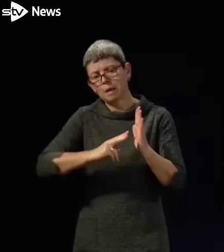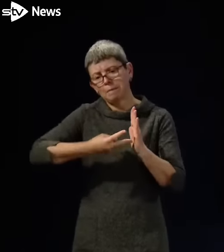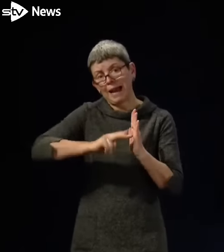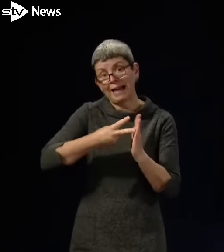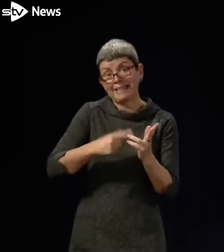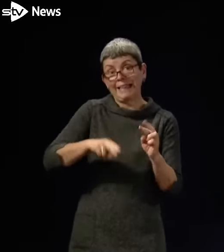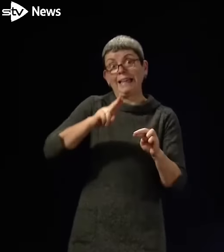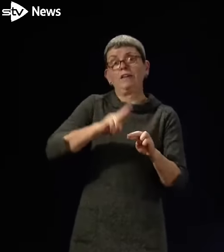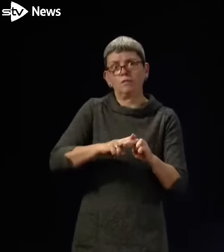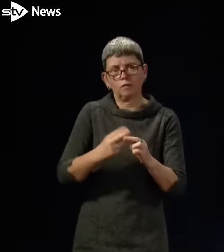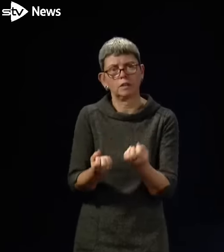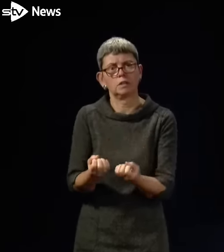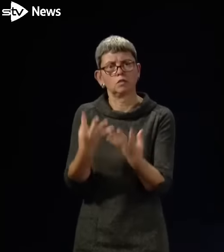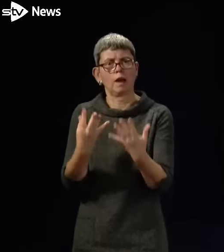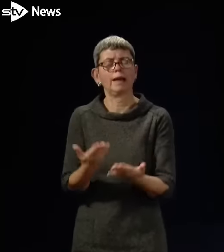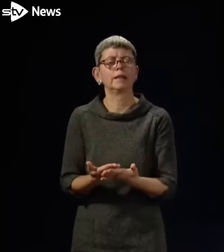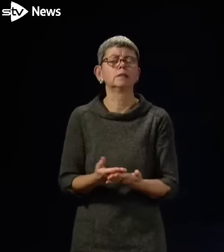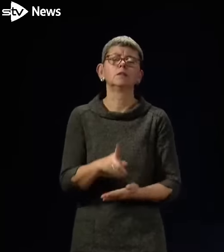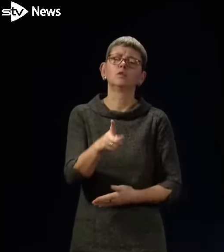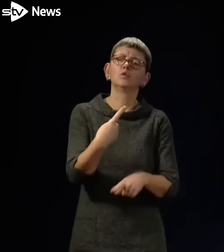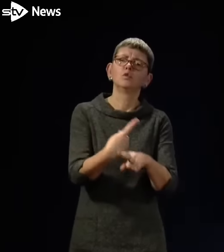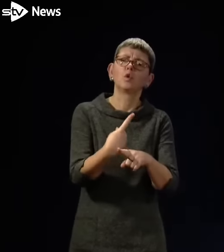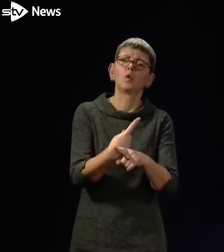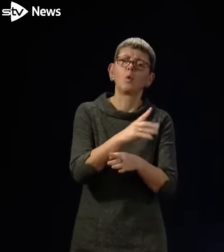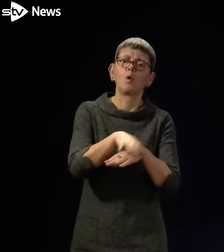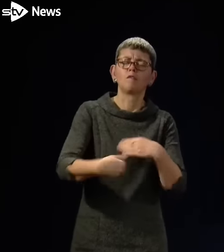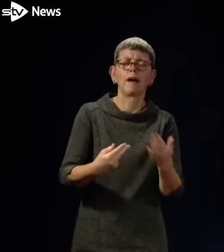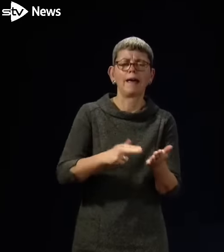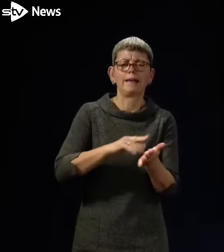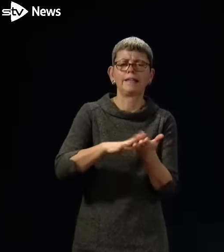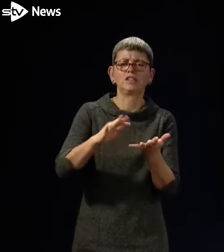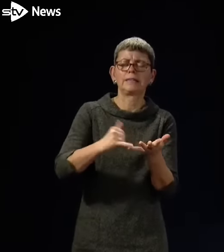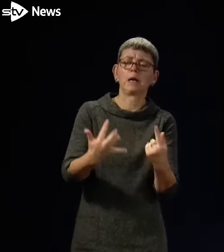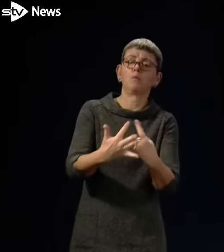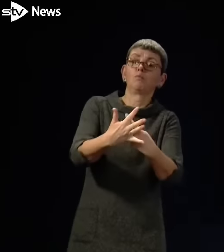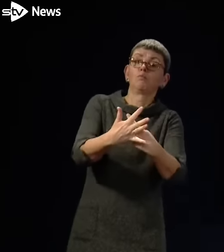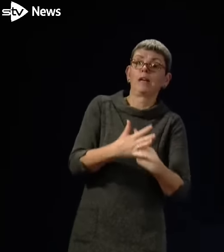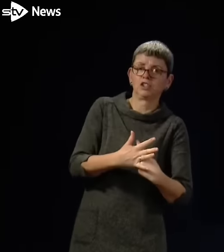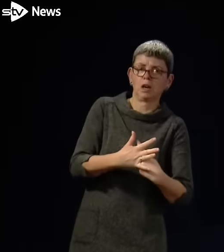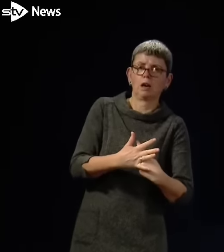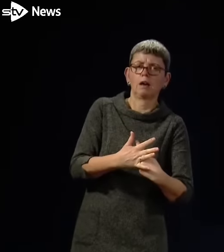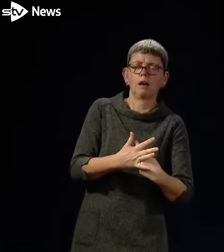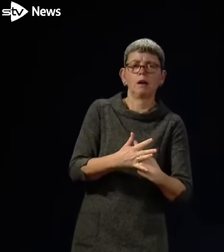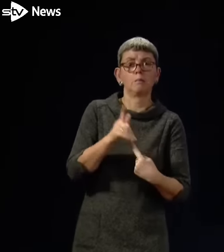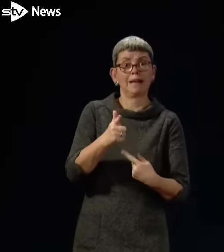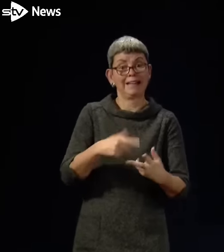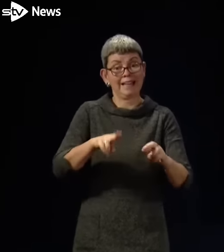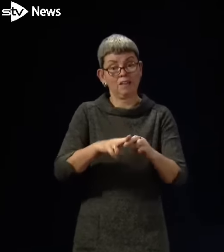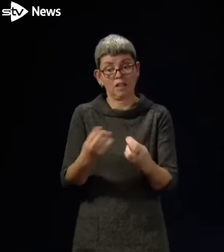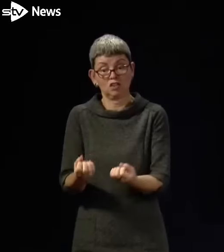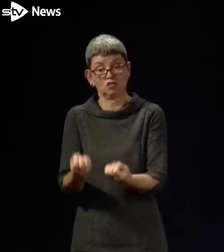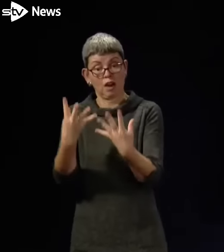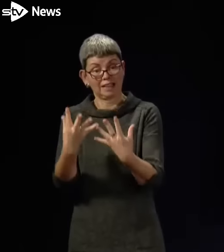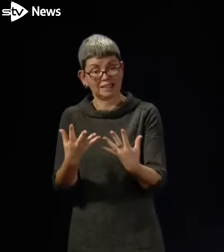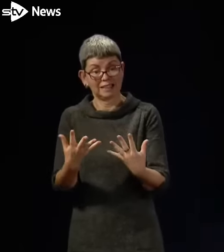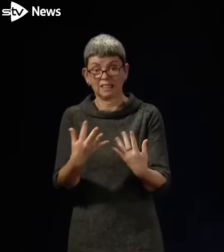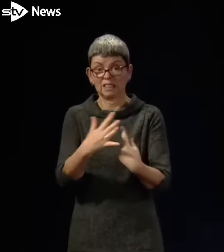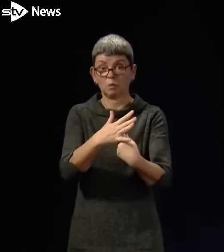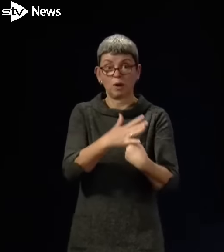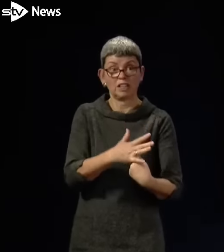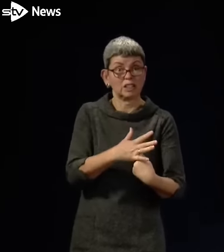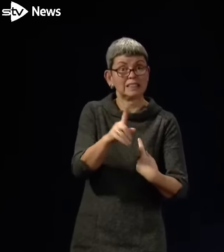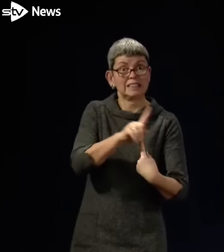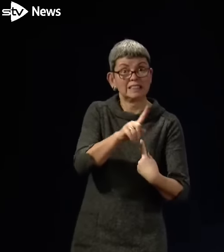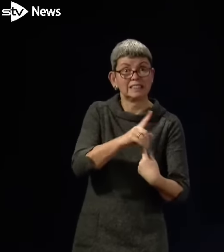a lot about the stress and the pressure the NHS is under at the moment. If these strikes do go ahead, can the NHS withstand the pressure at the moment? And also, we've heard a lot